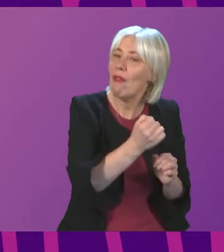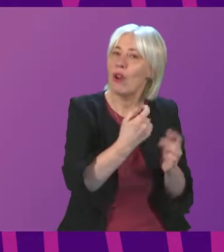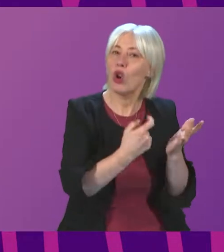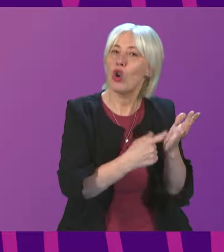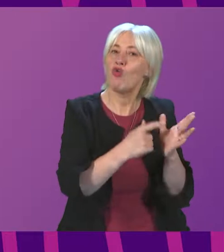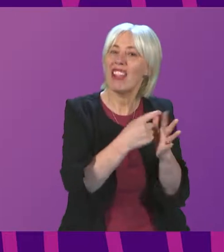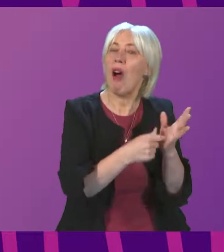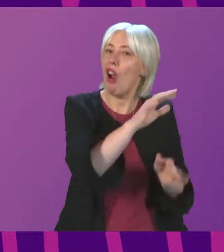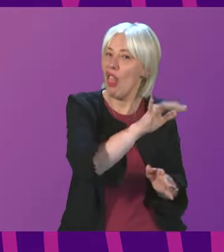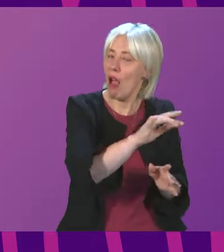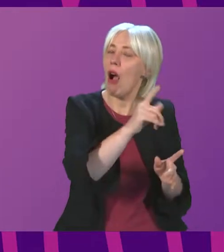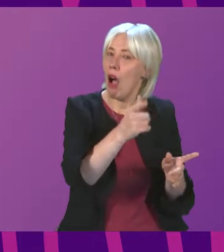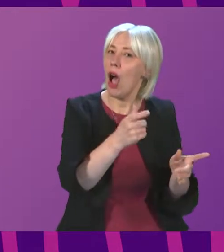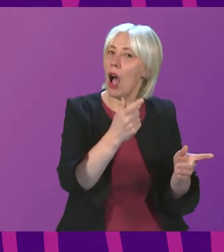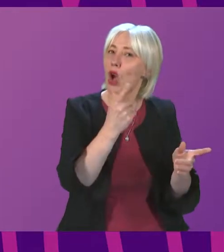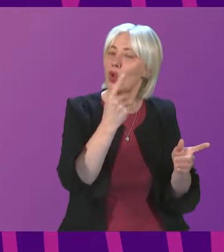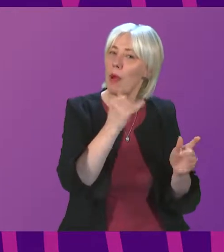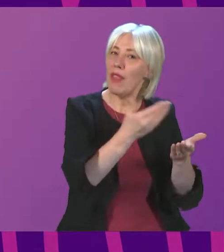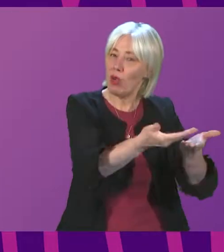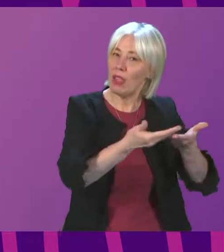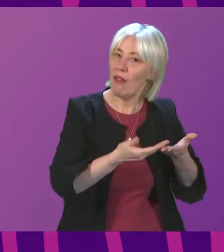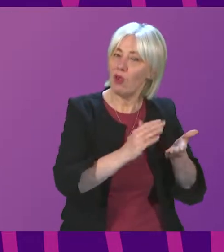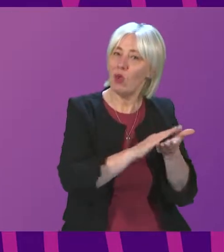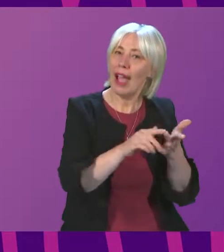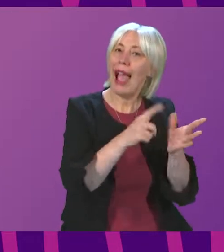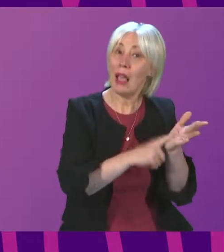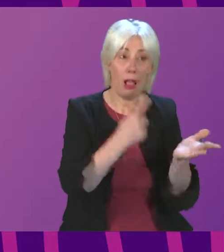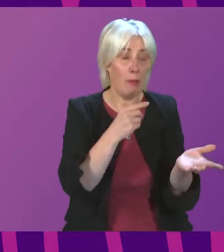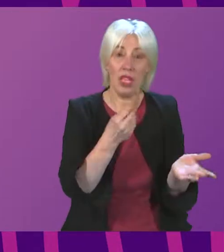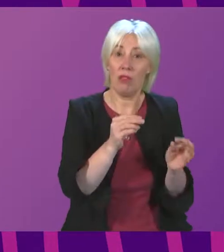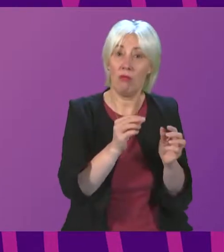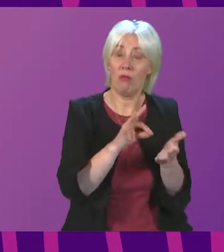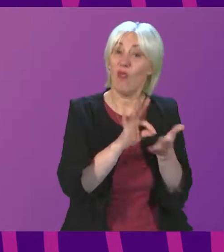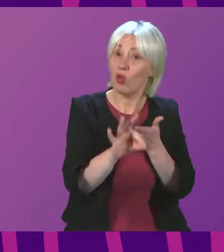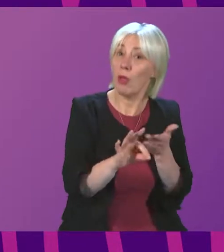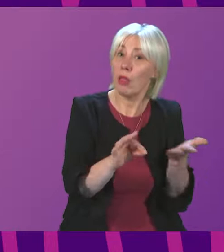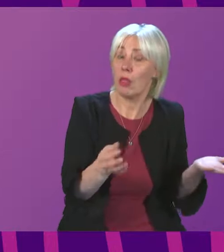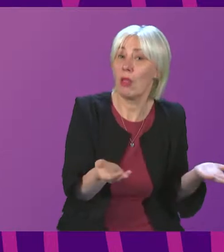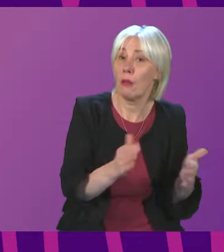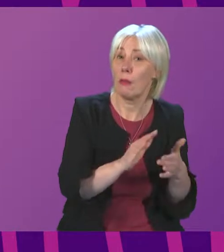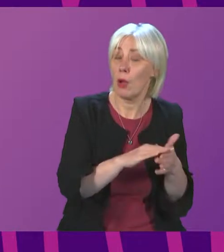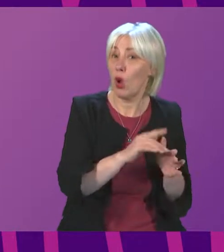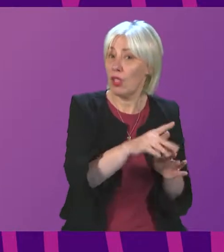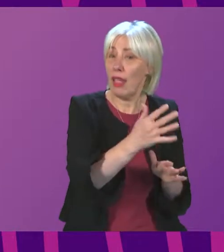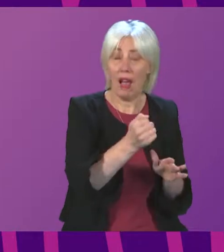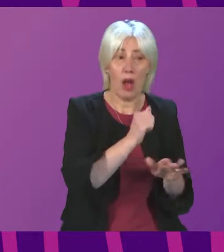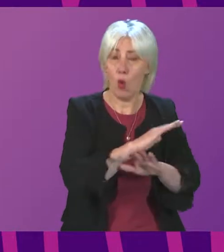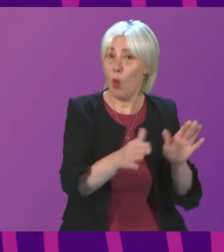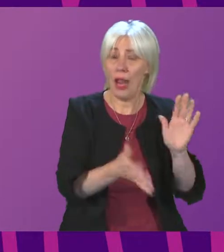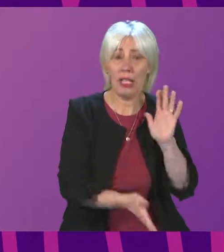with them to provide that in Benbecula at a very affordable cost without huge disruption.